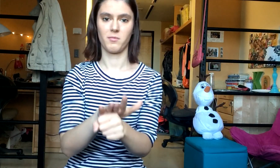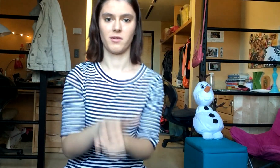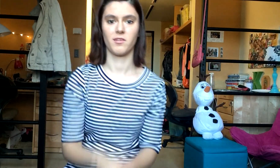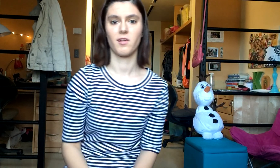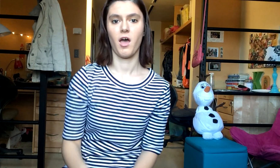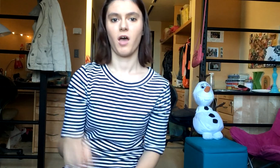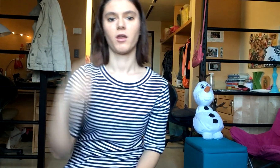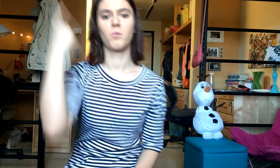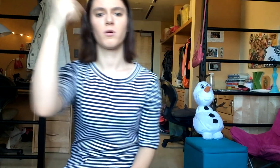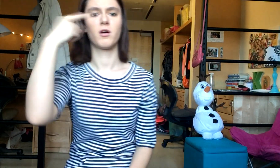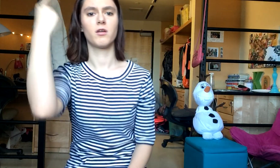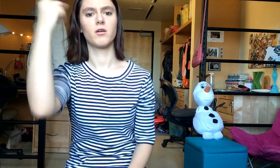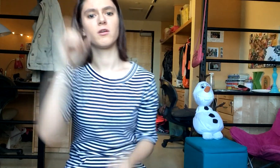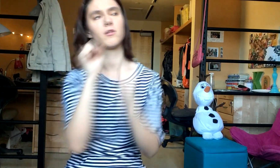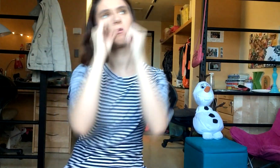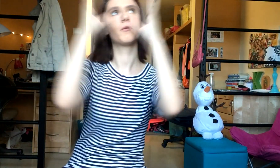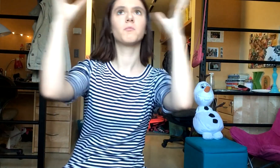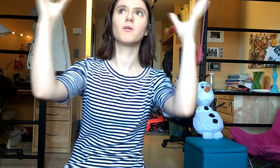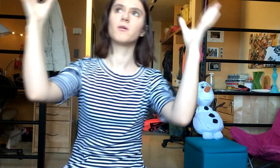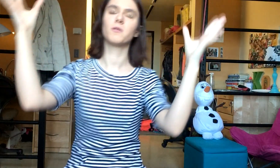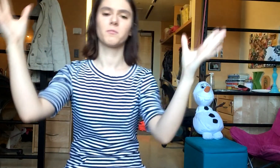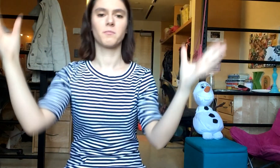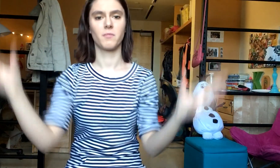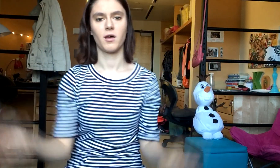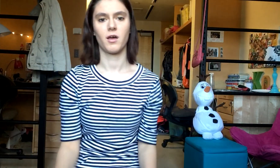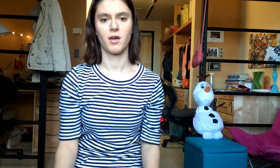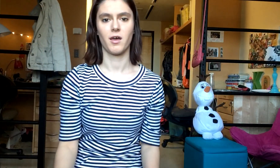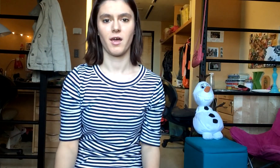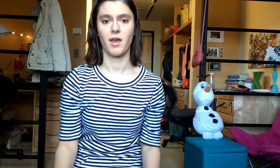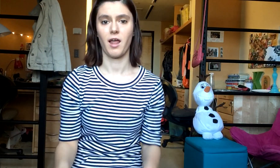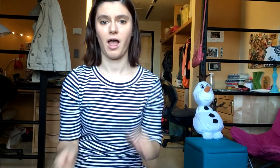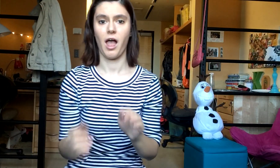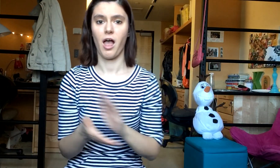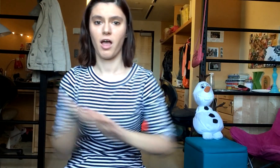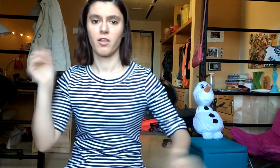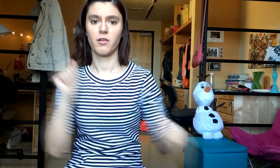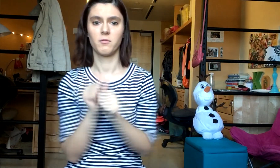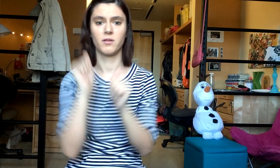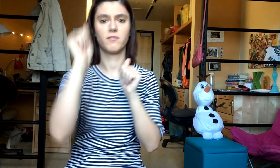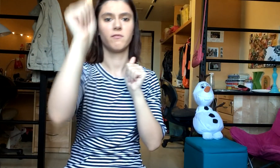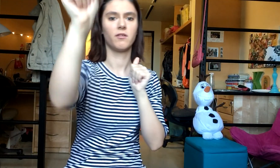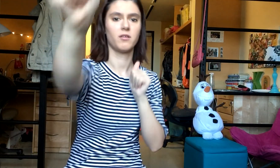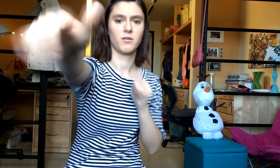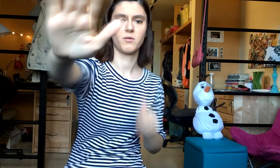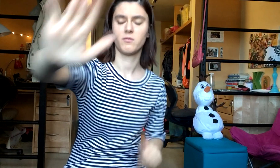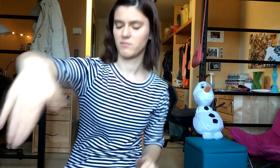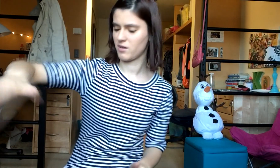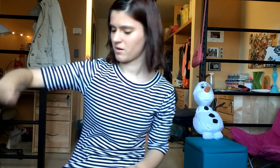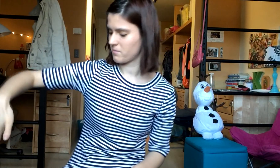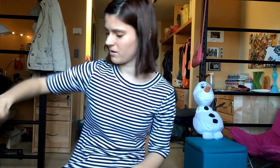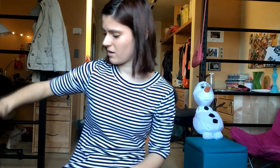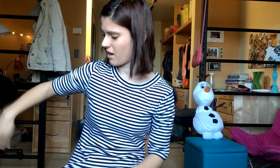And I wonder, does it blow your mind That I'm leaving you far behind